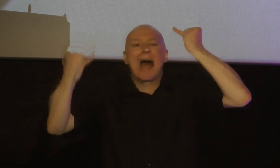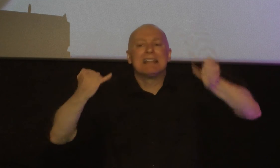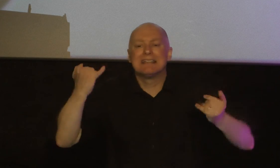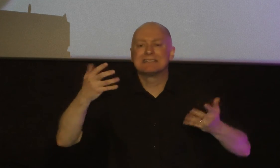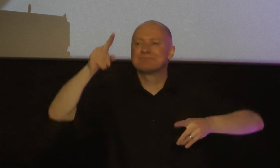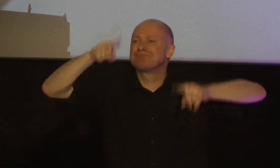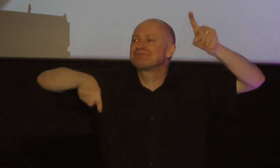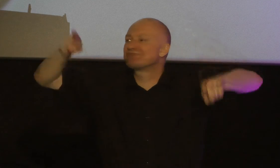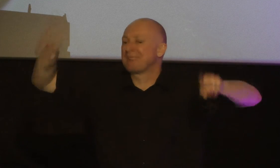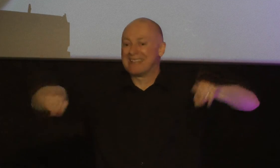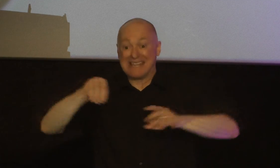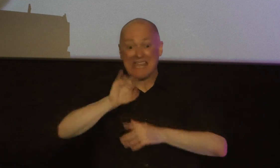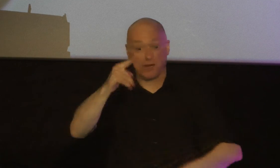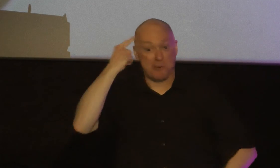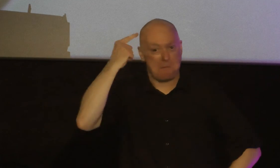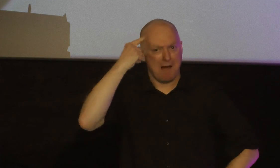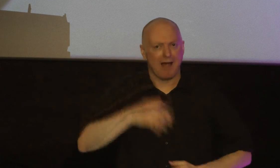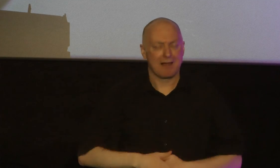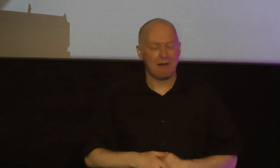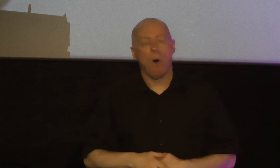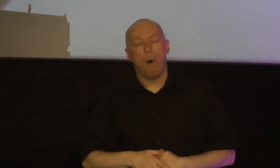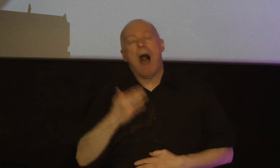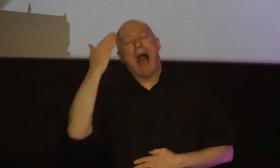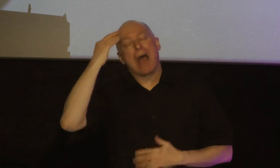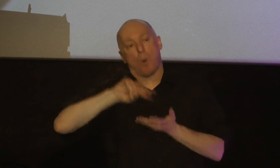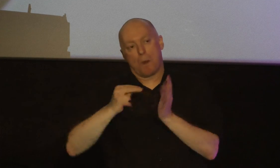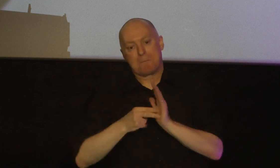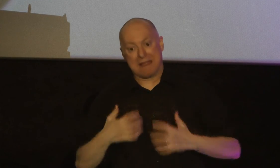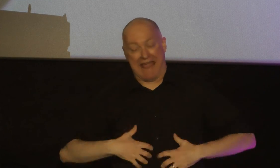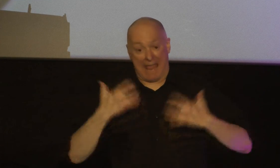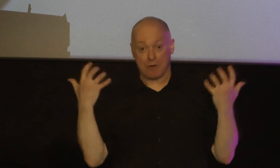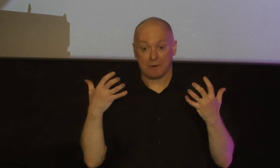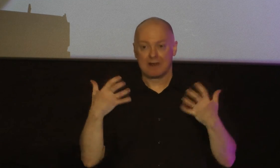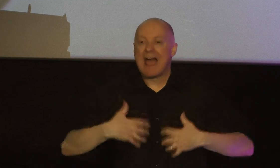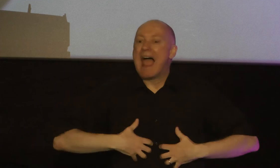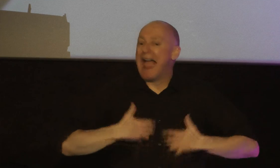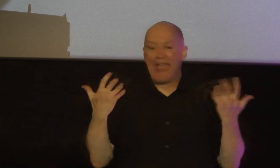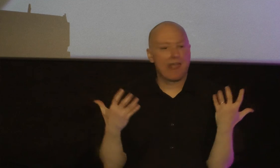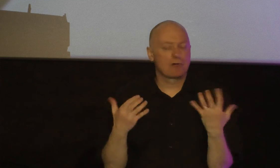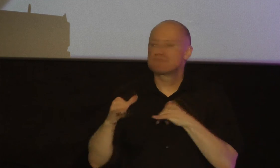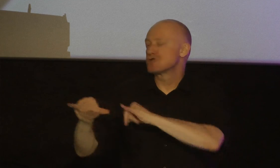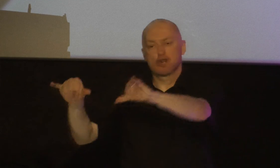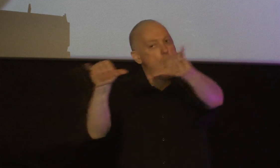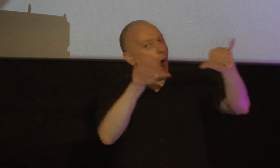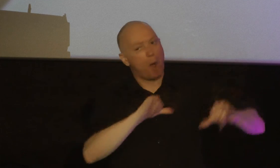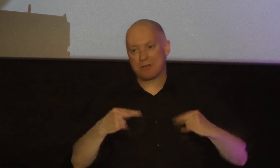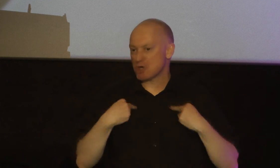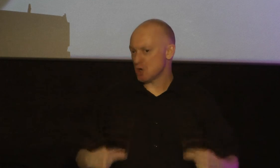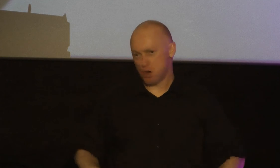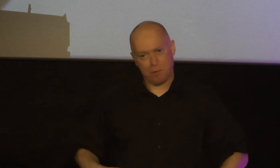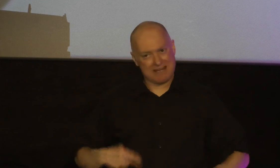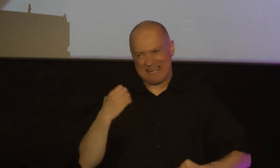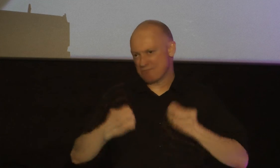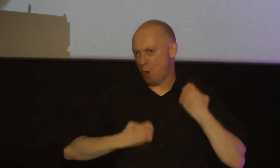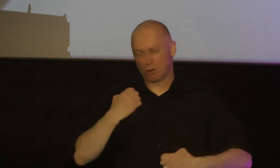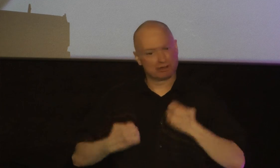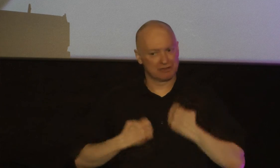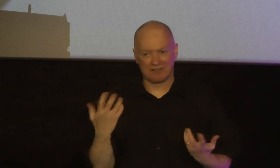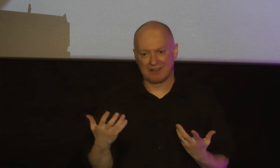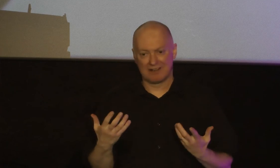something in your head right now of what it means to be angry anger is a common human emotion and there are very sinful ways